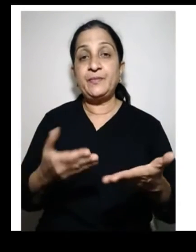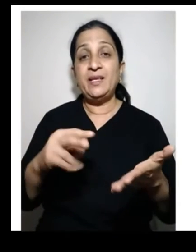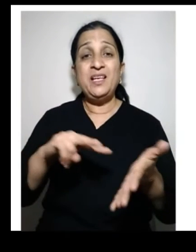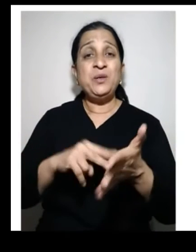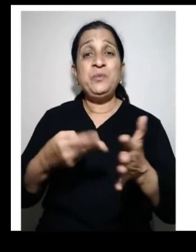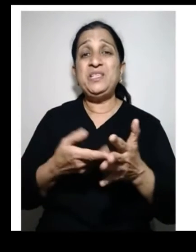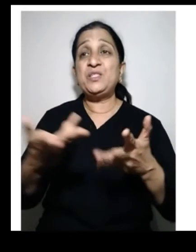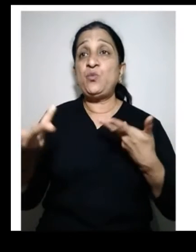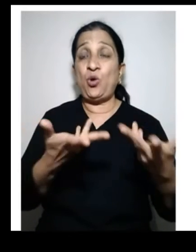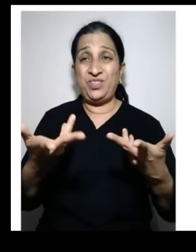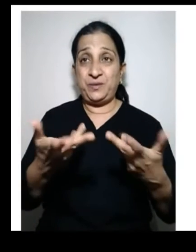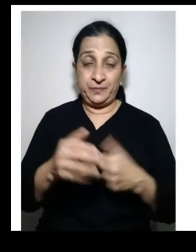What is it?